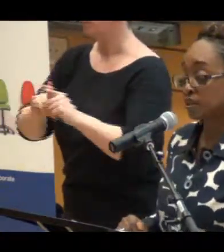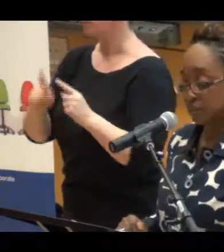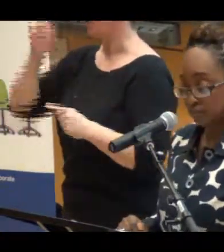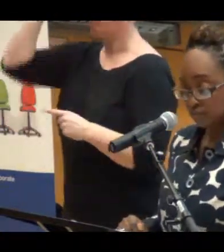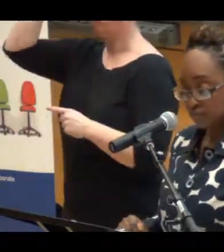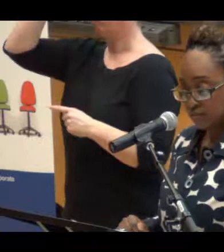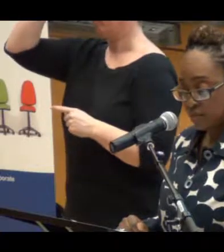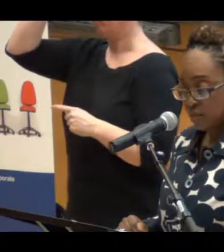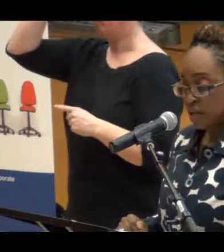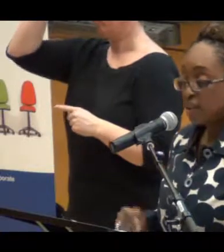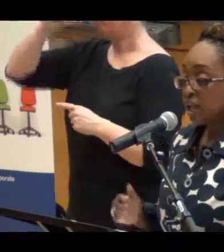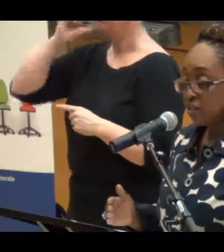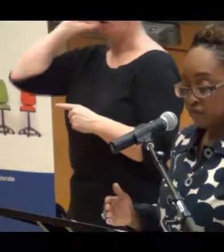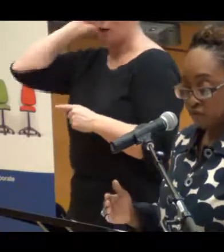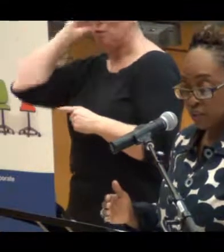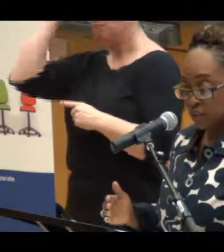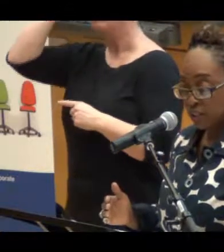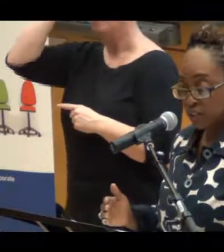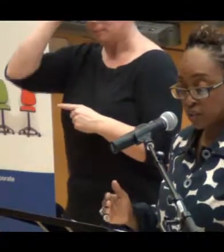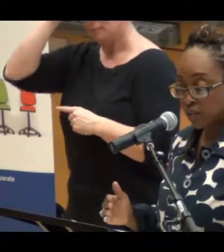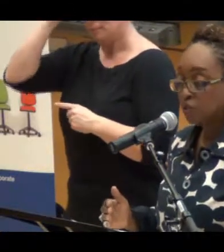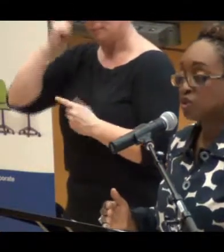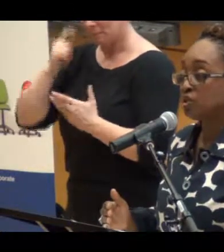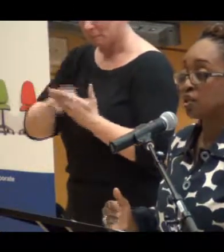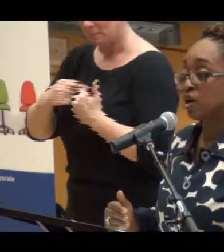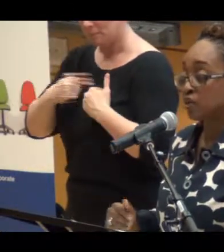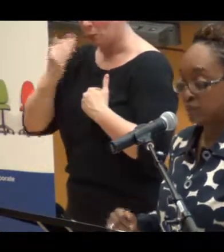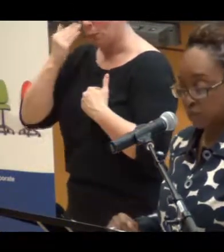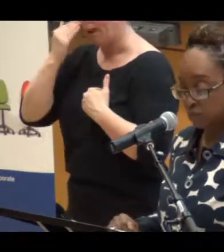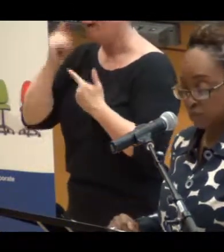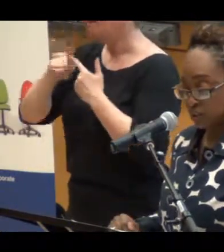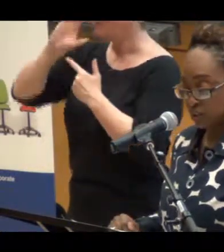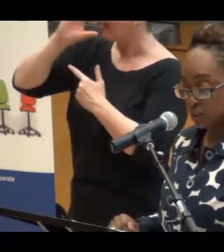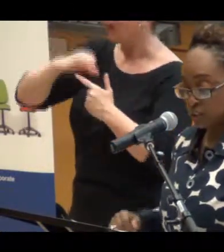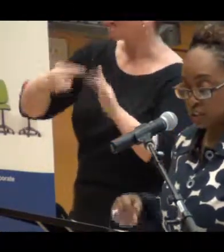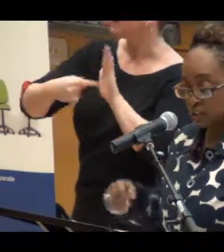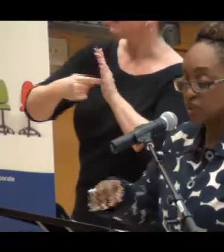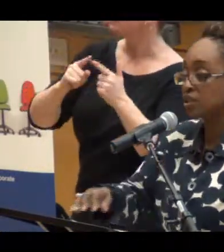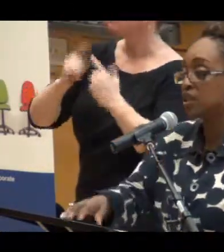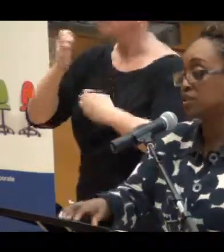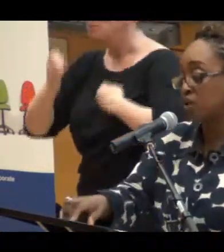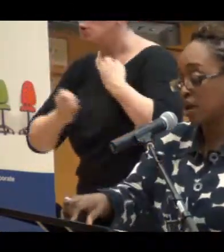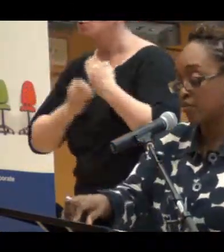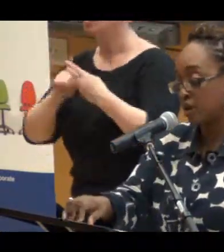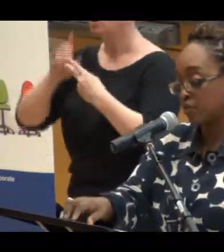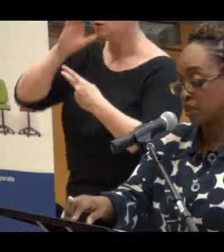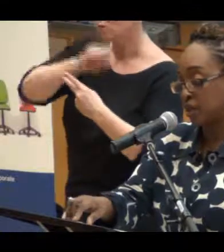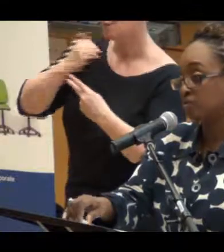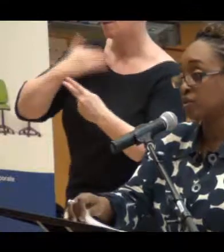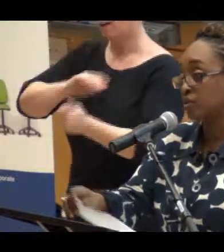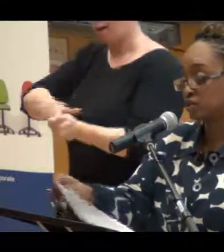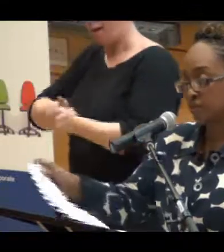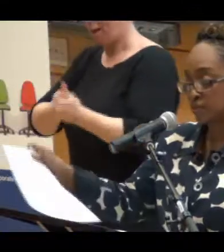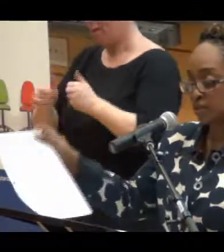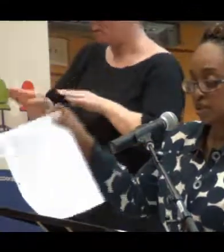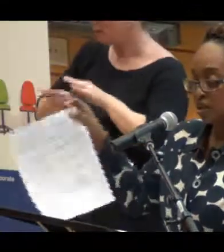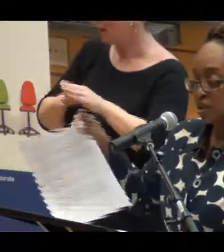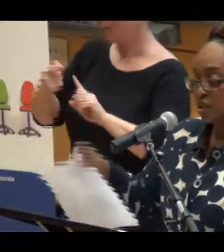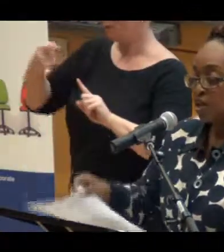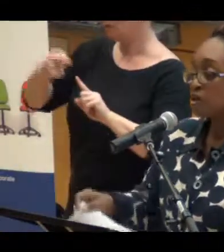awareness. The elephant represents our emotions and our assumptions, the assumptions that drive our behaviors.